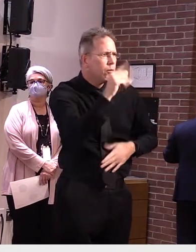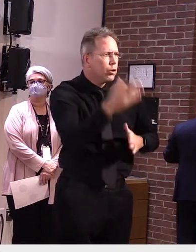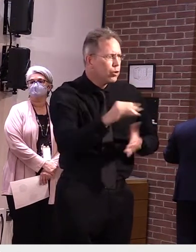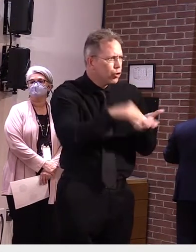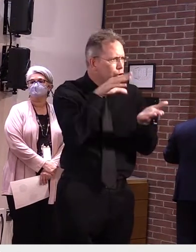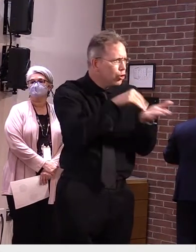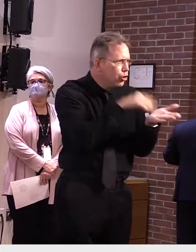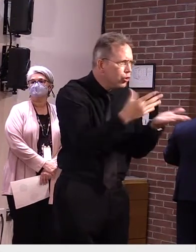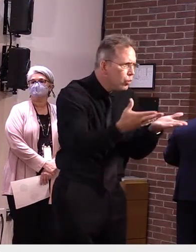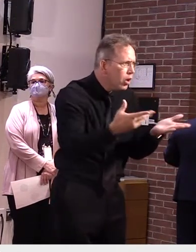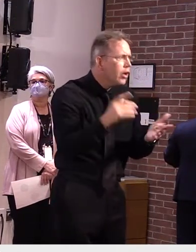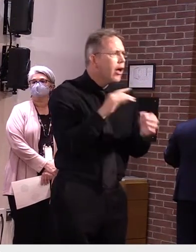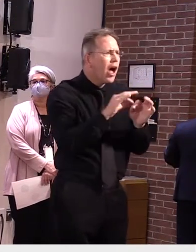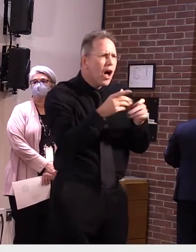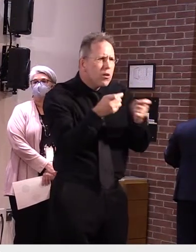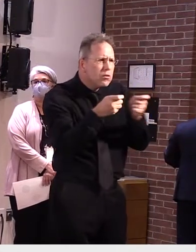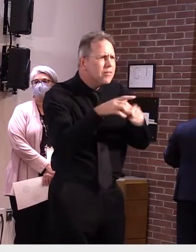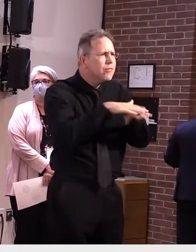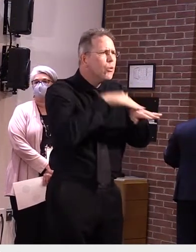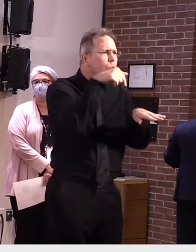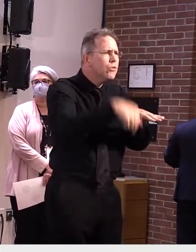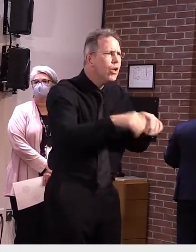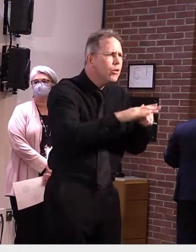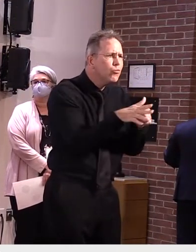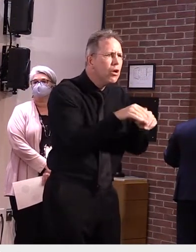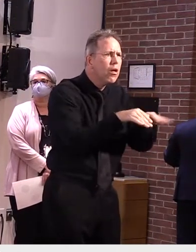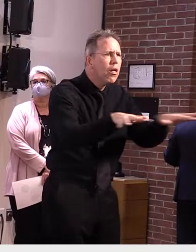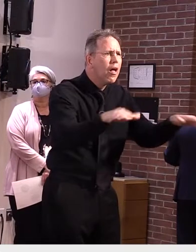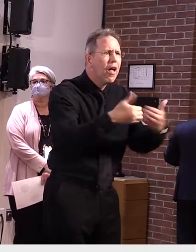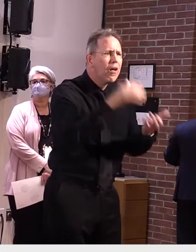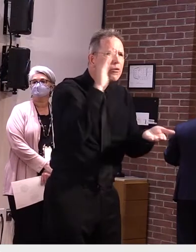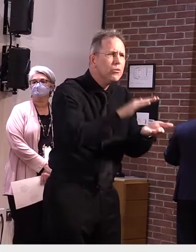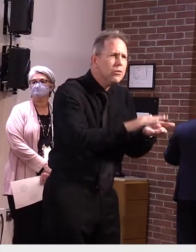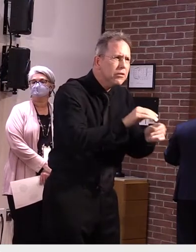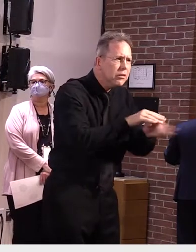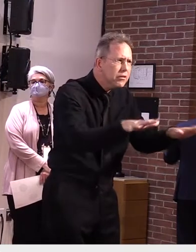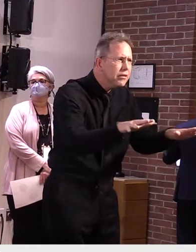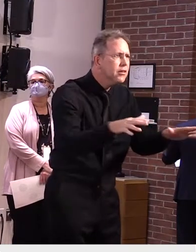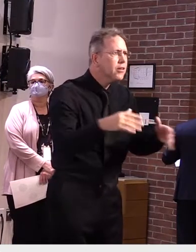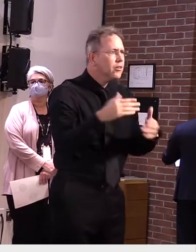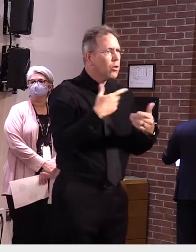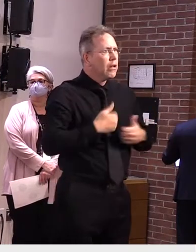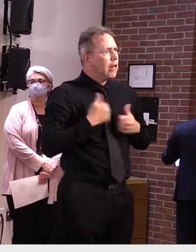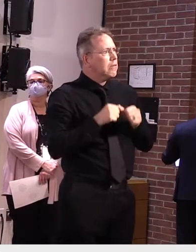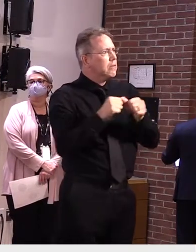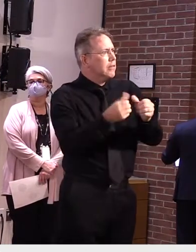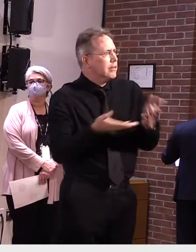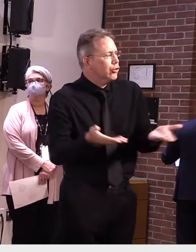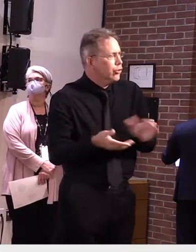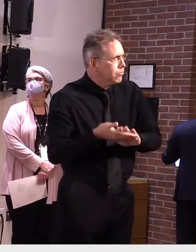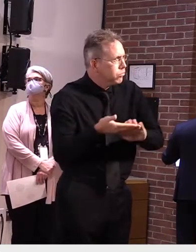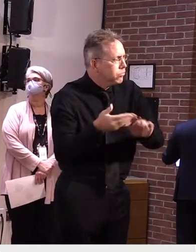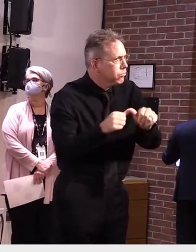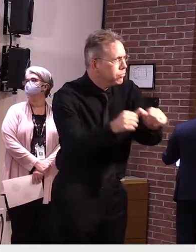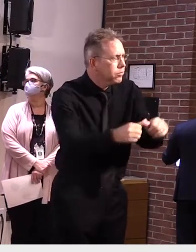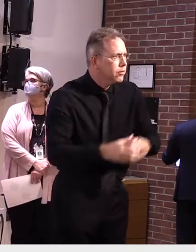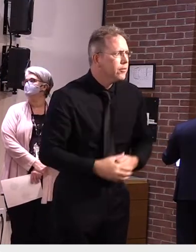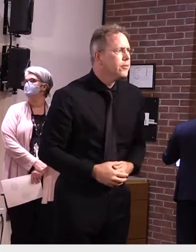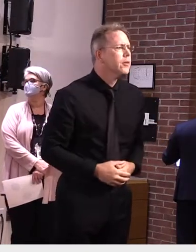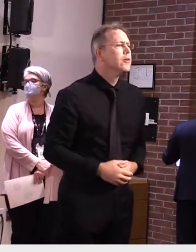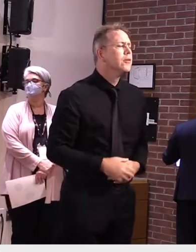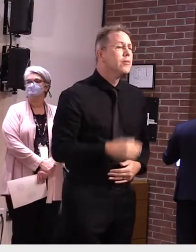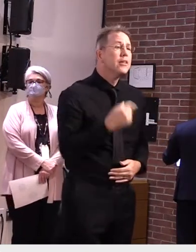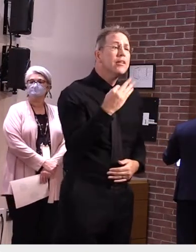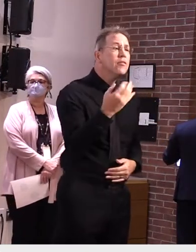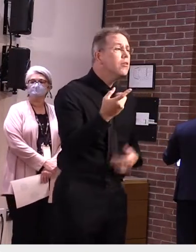the spread while living our lives in this new reality. Because if we want to keep businesses